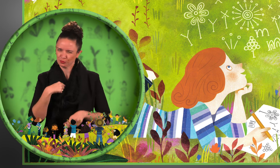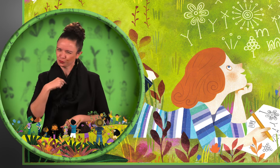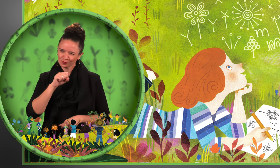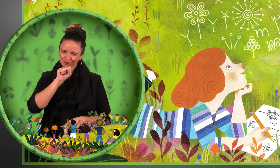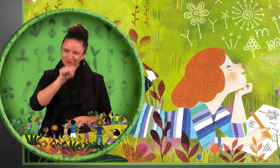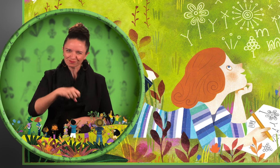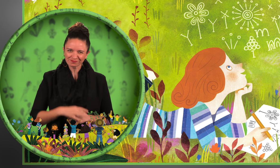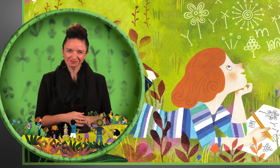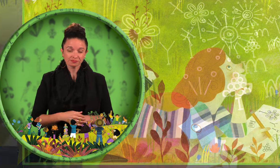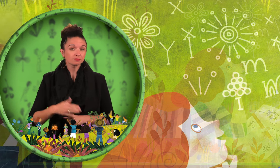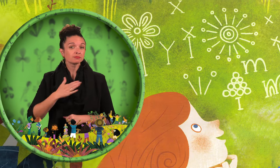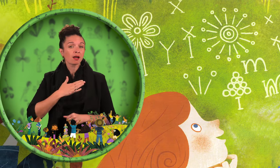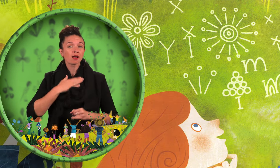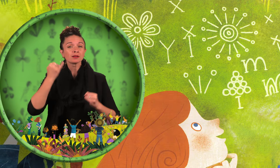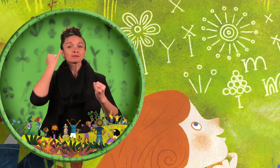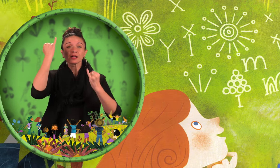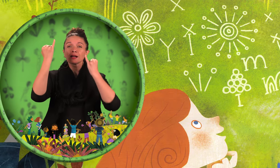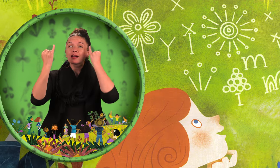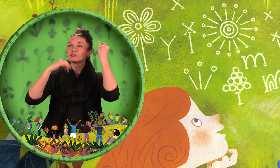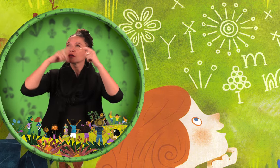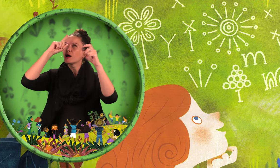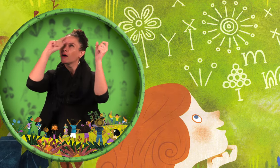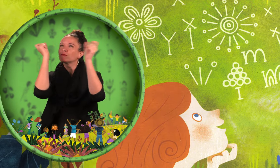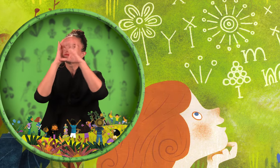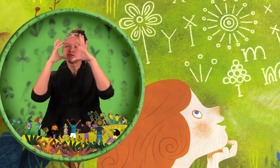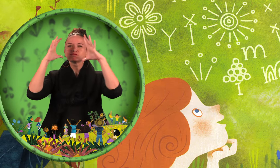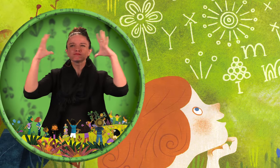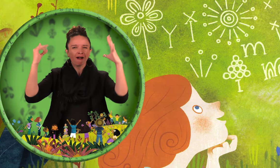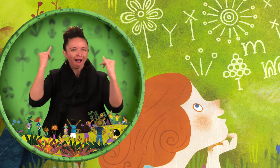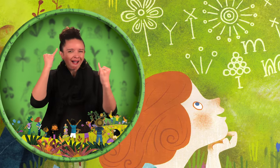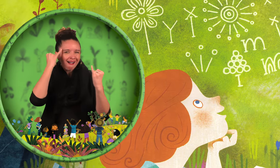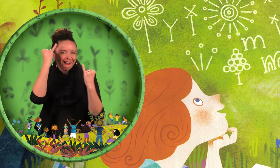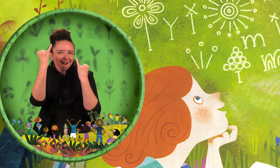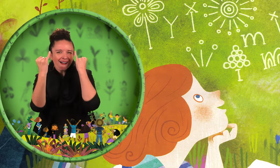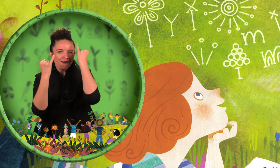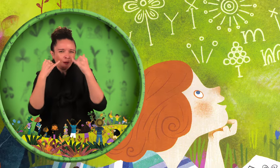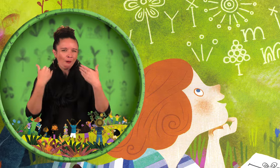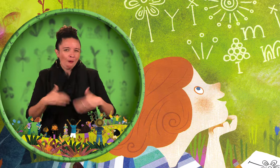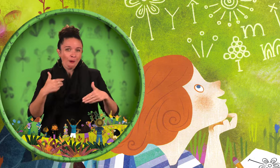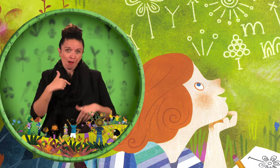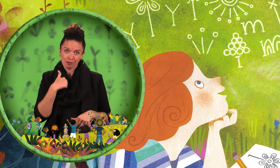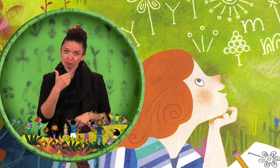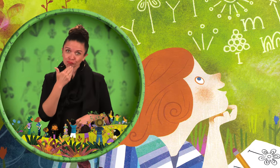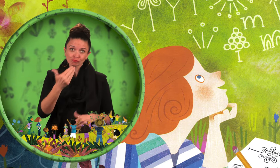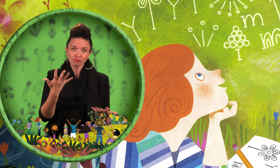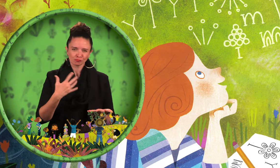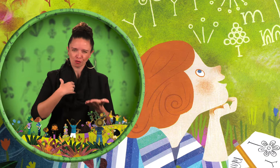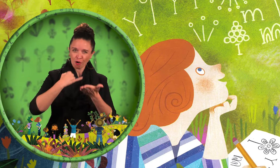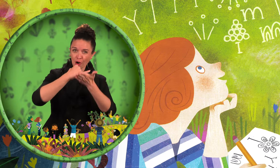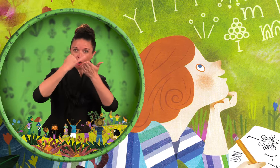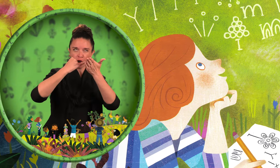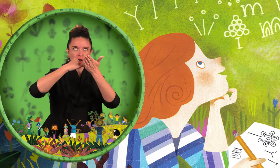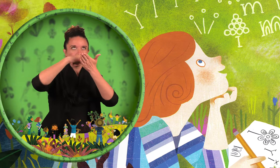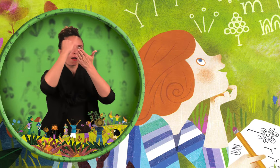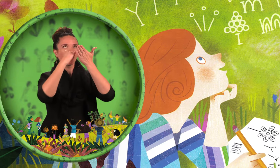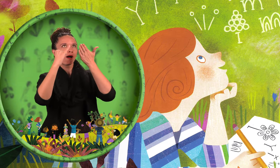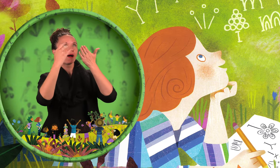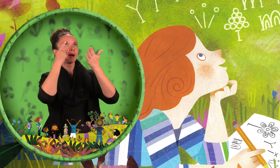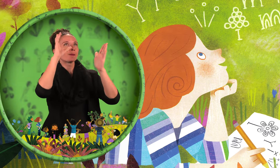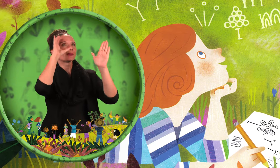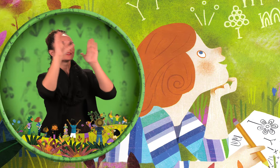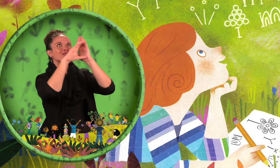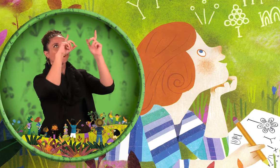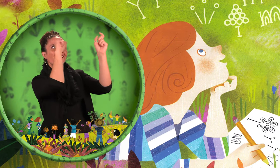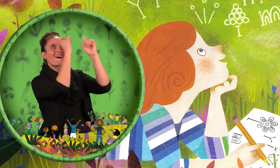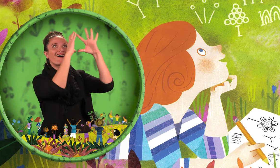I love learning by doing things. My imagination is full of ideas, and I'm very good